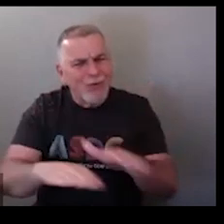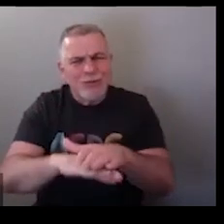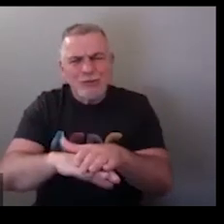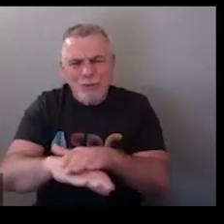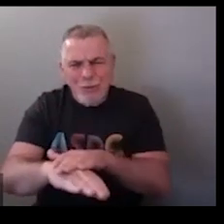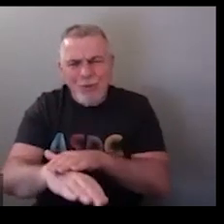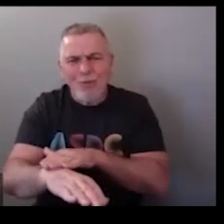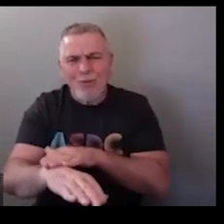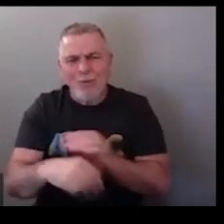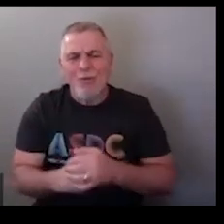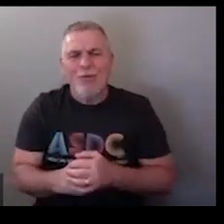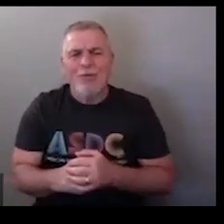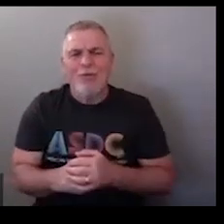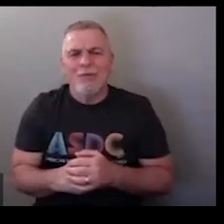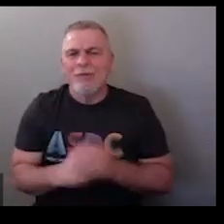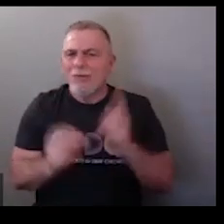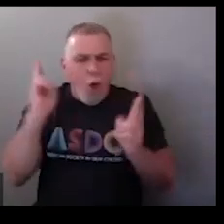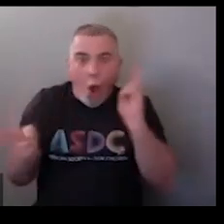slow down slow